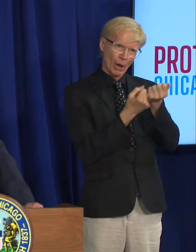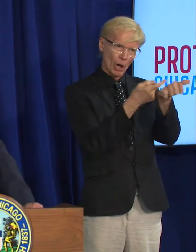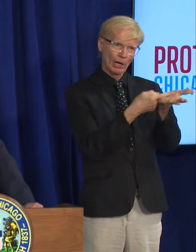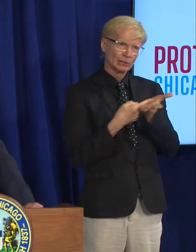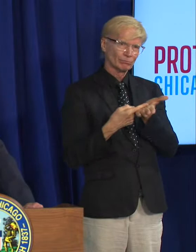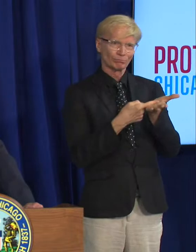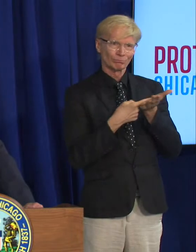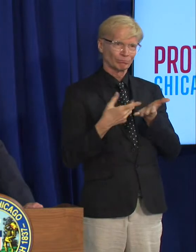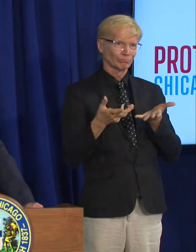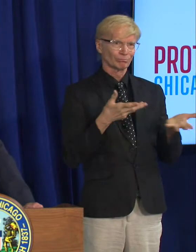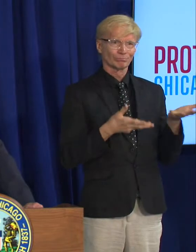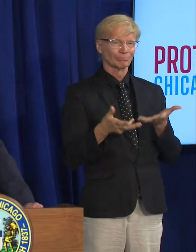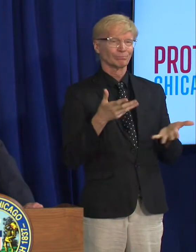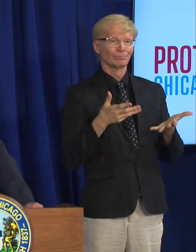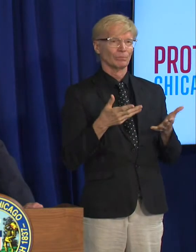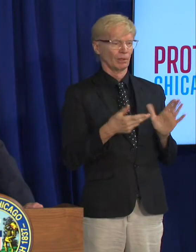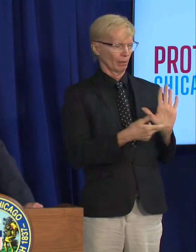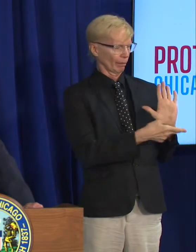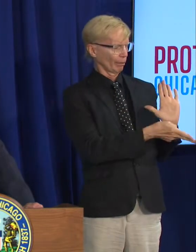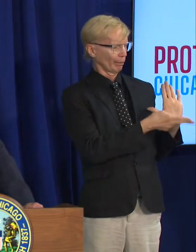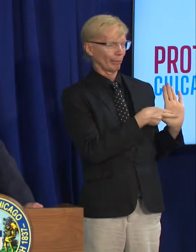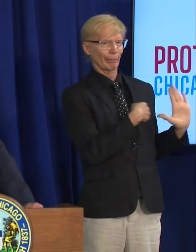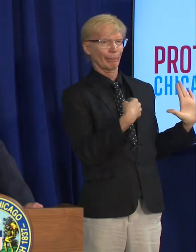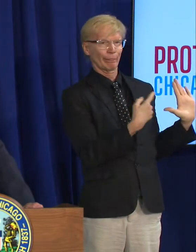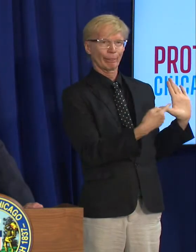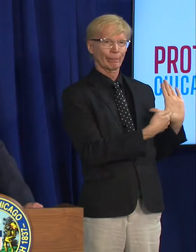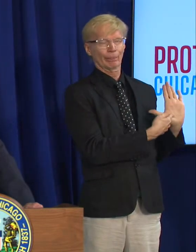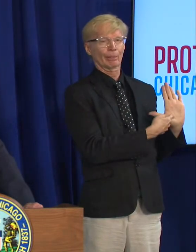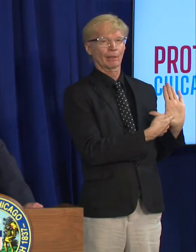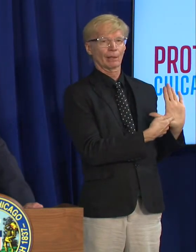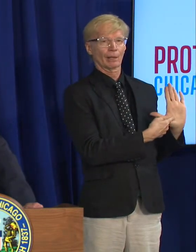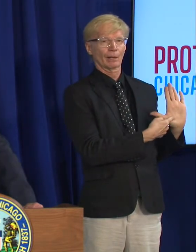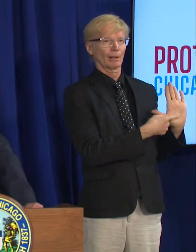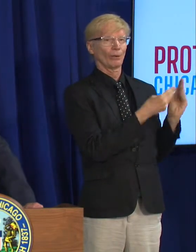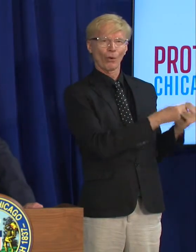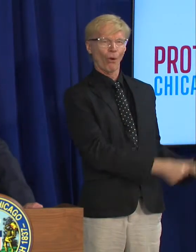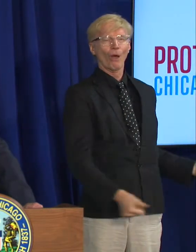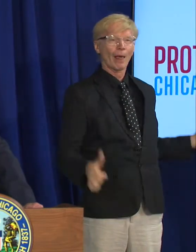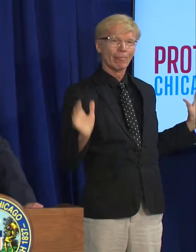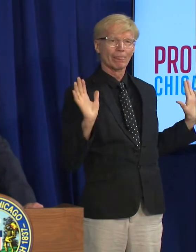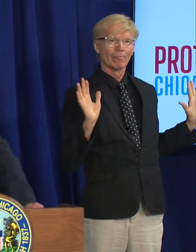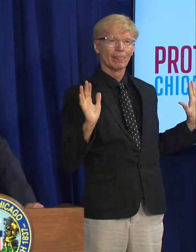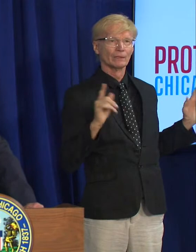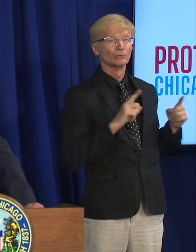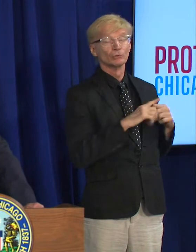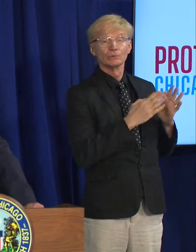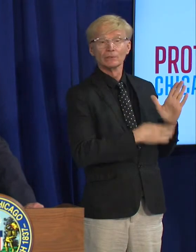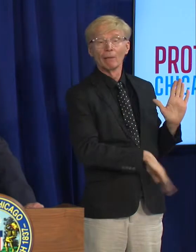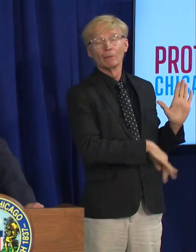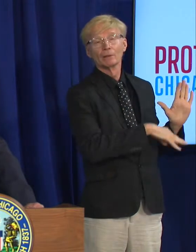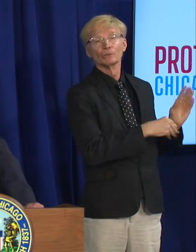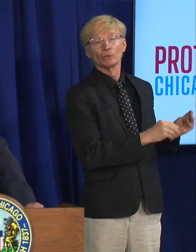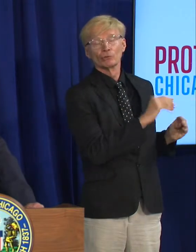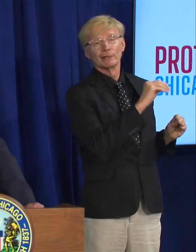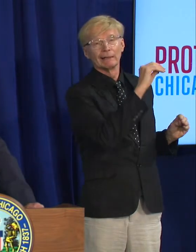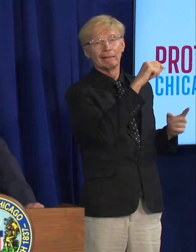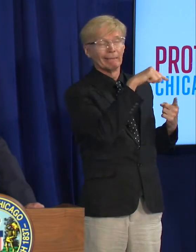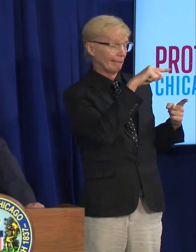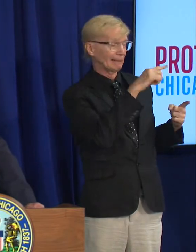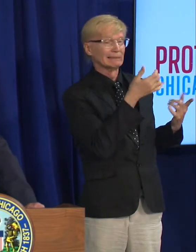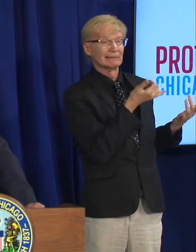the stigma is gone to some degree you you